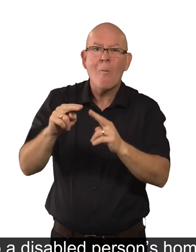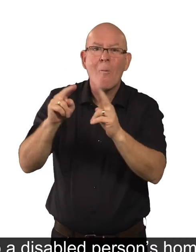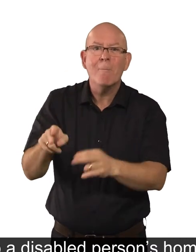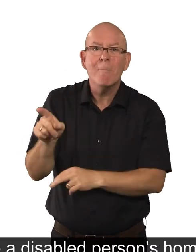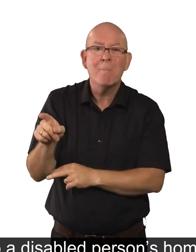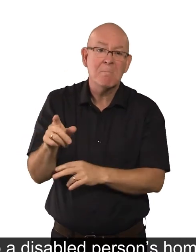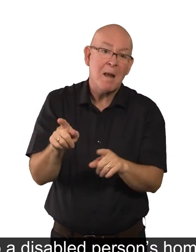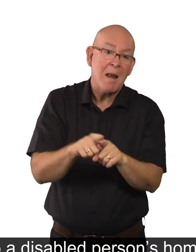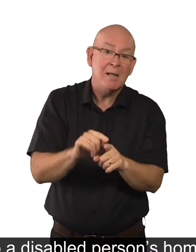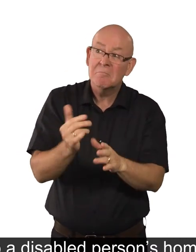fitting a stair lift.